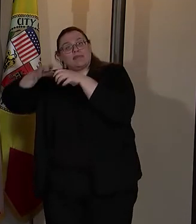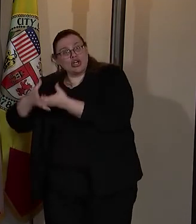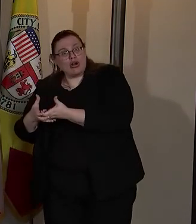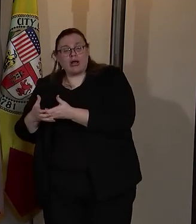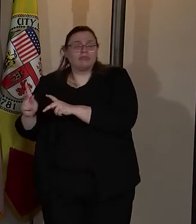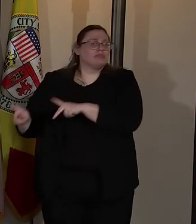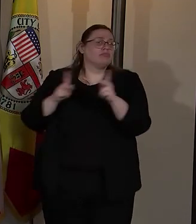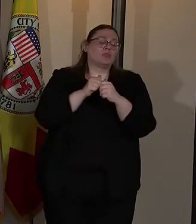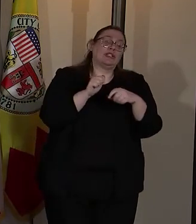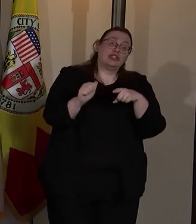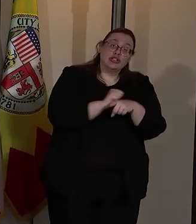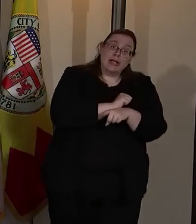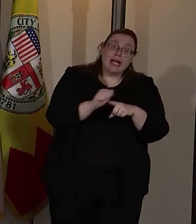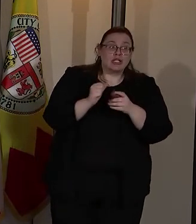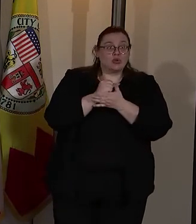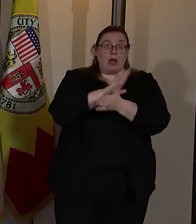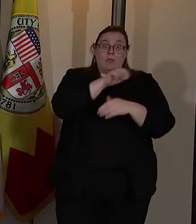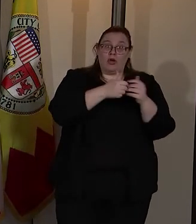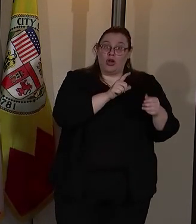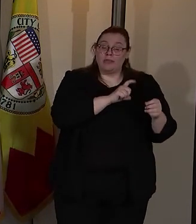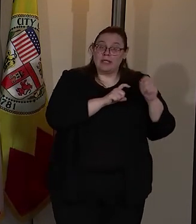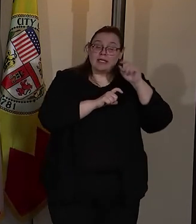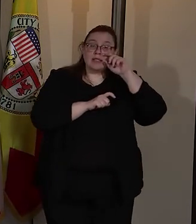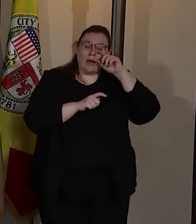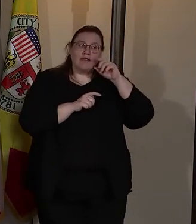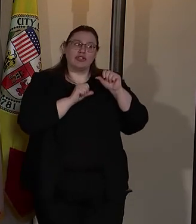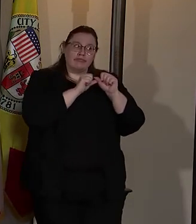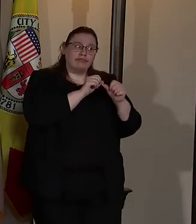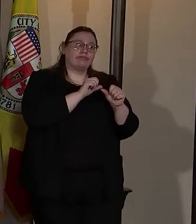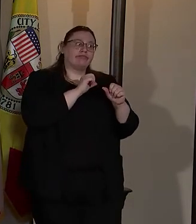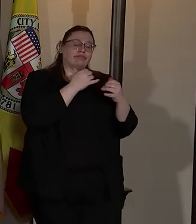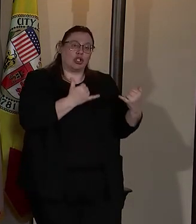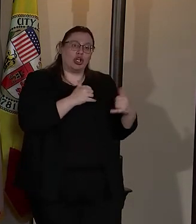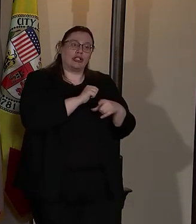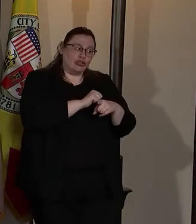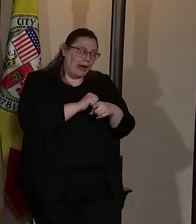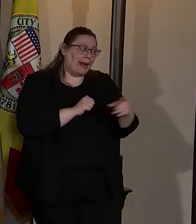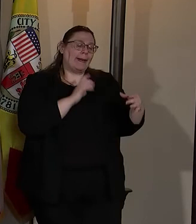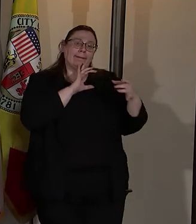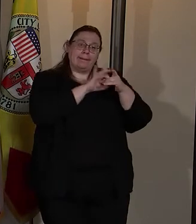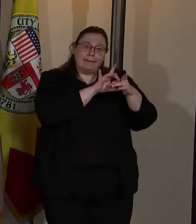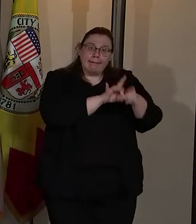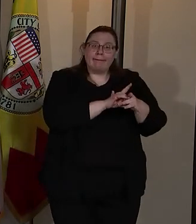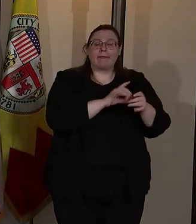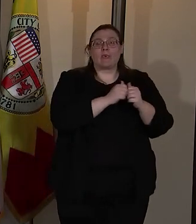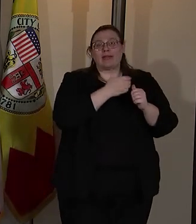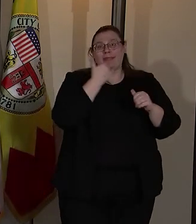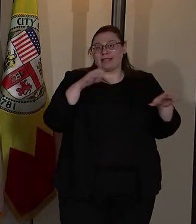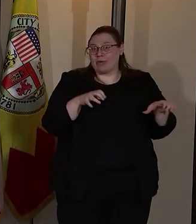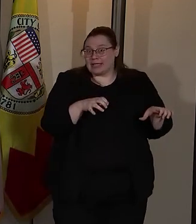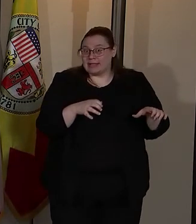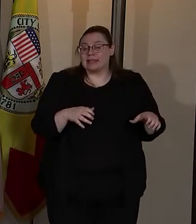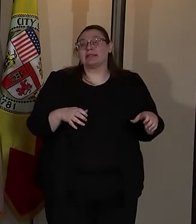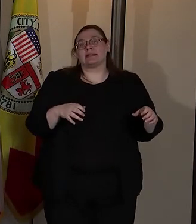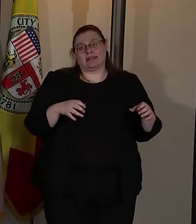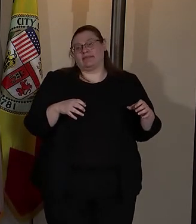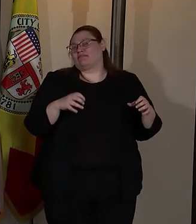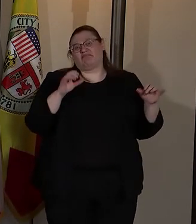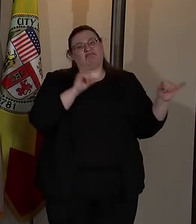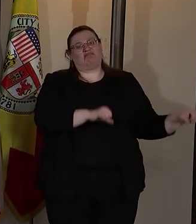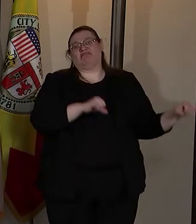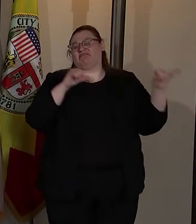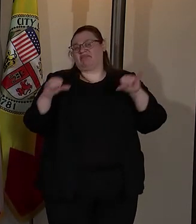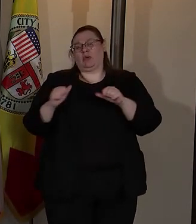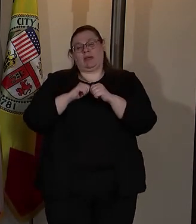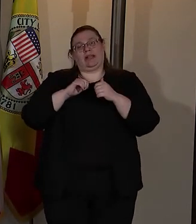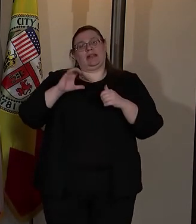training helping all police officers keep up with training and stay connected with the best practices. This is the same thing with